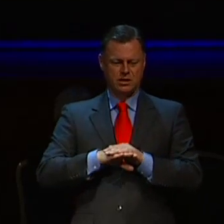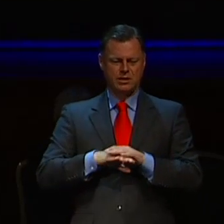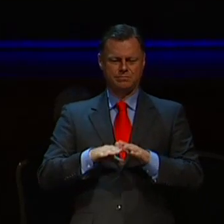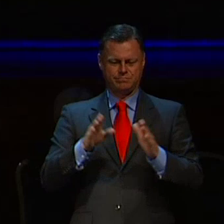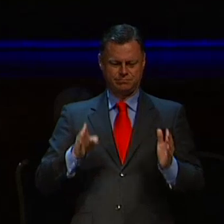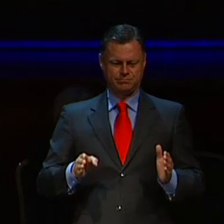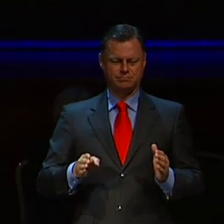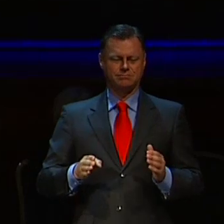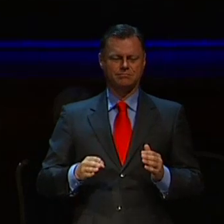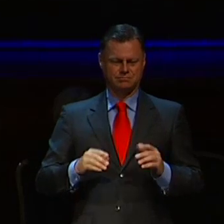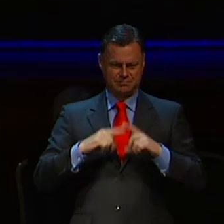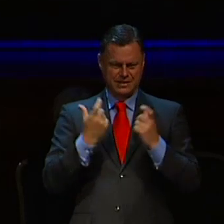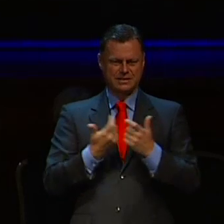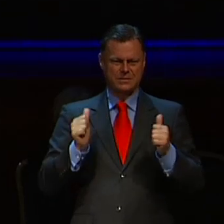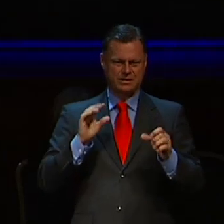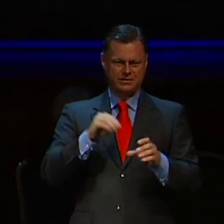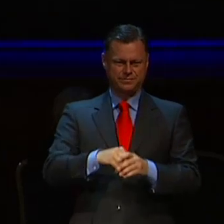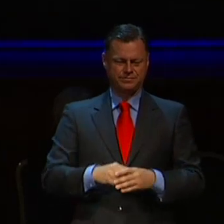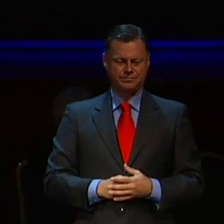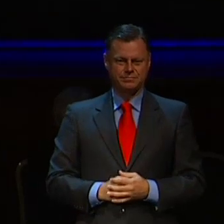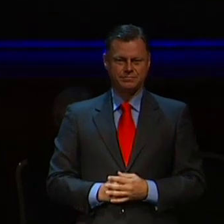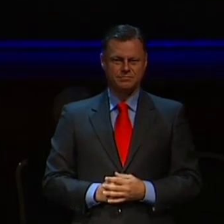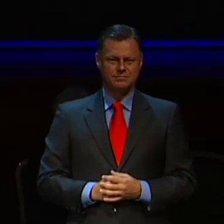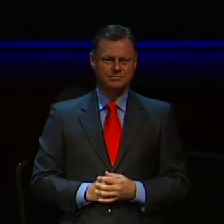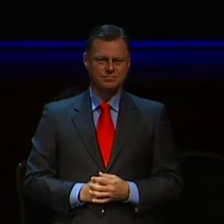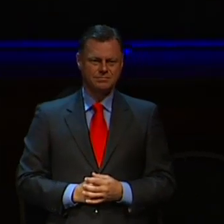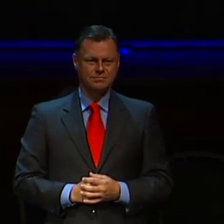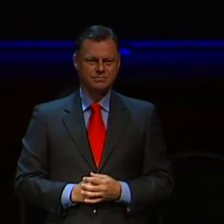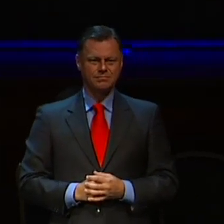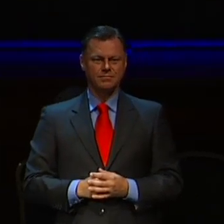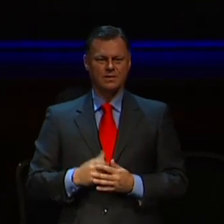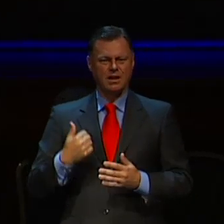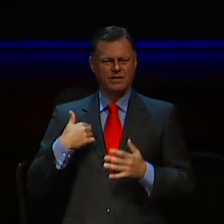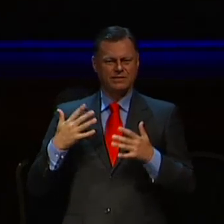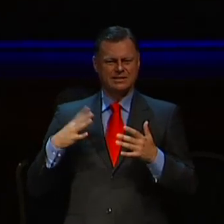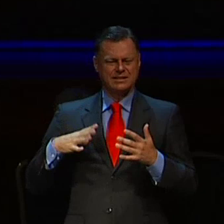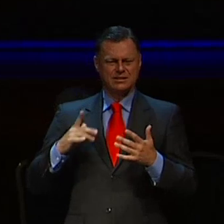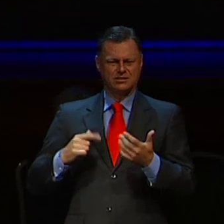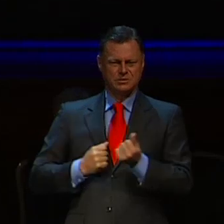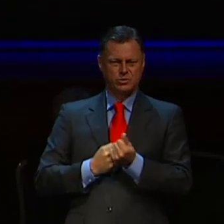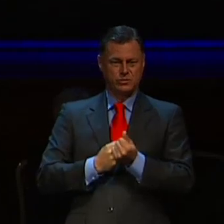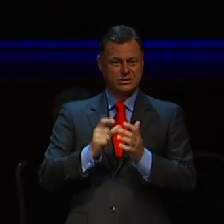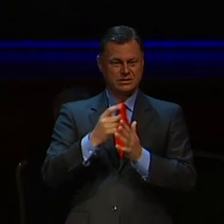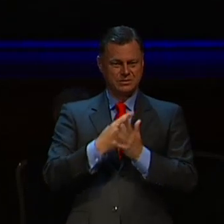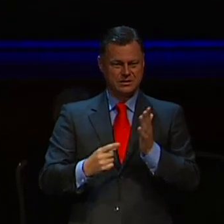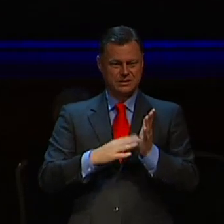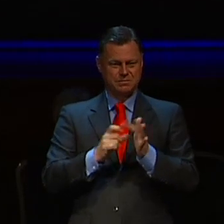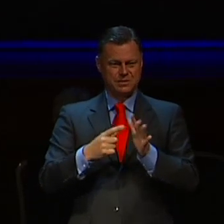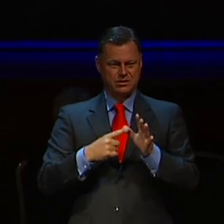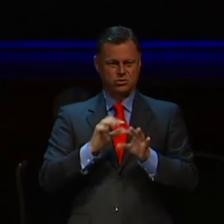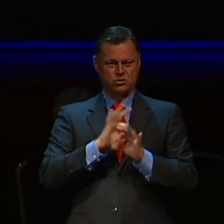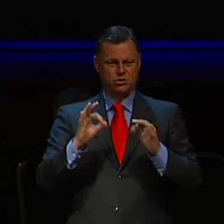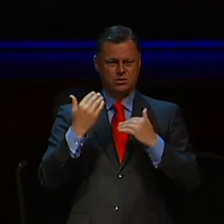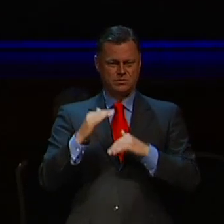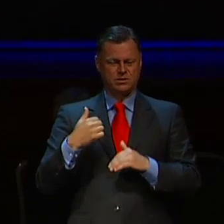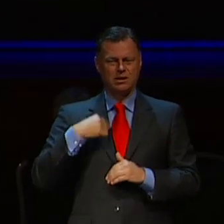This year I also got involved with the Youth Disability Advocacy Service, Disability Media and No Limits, and